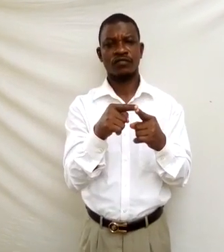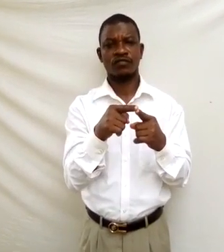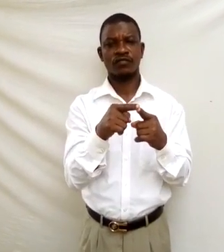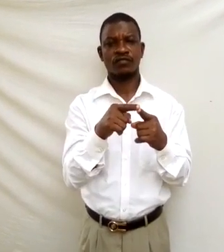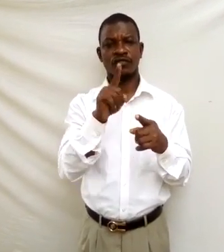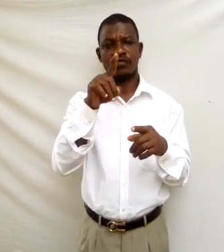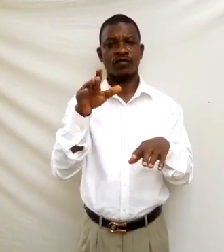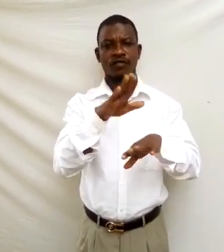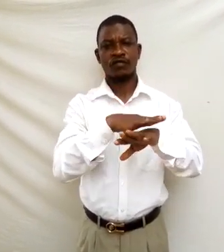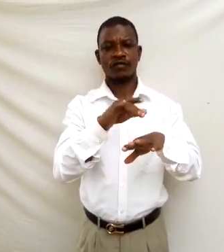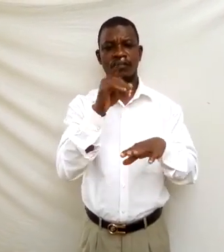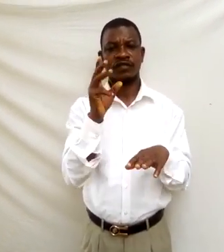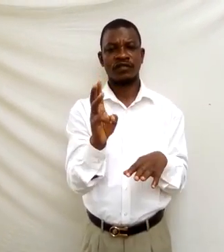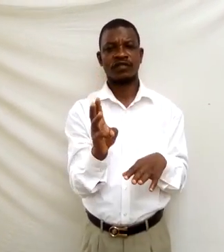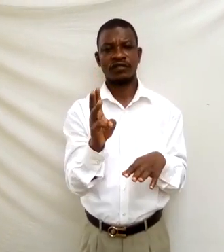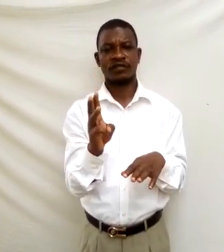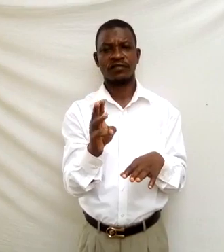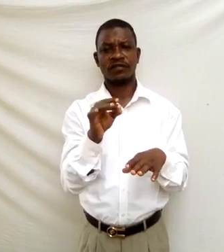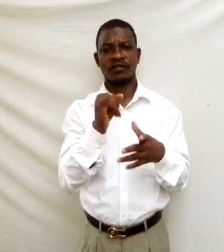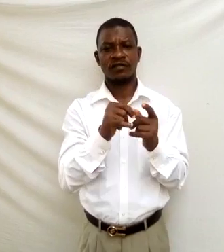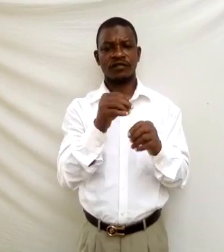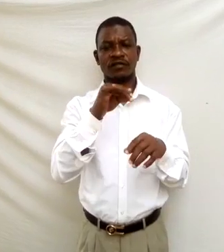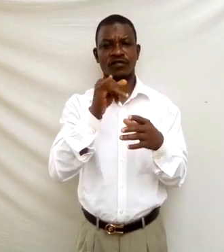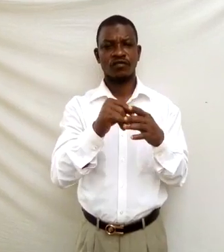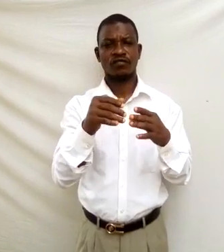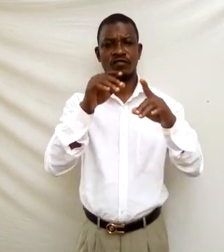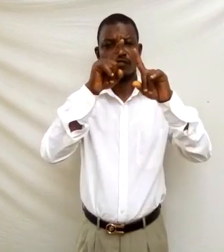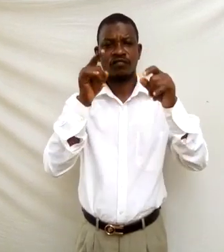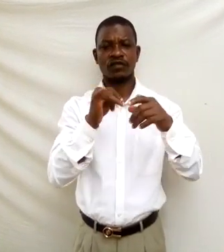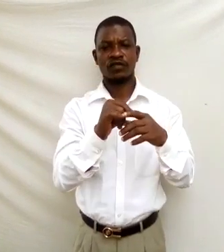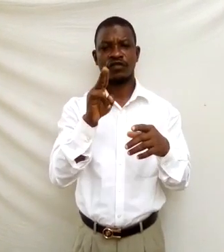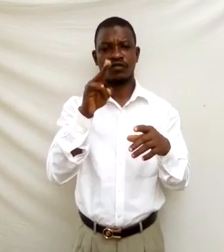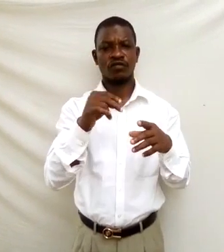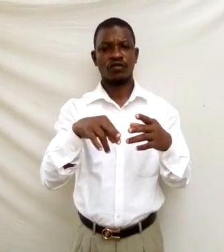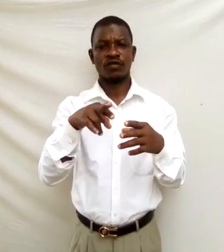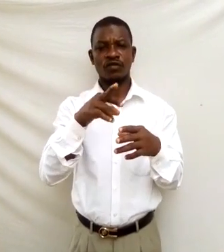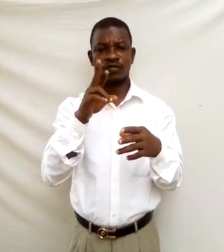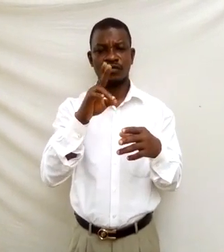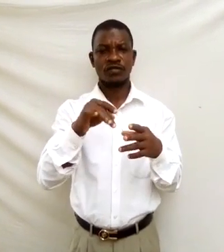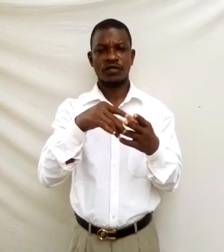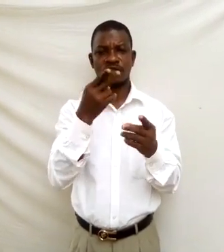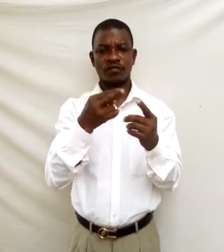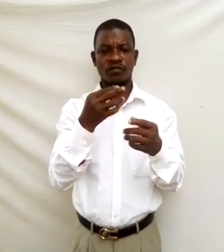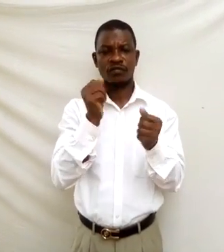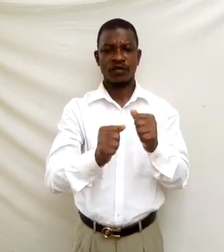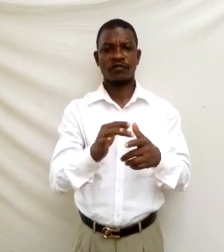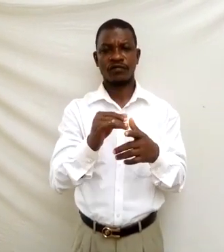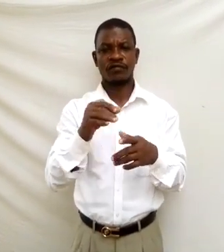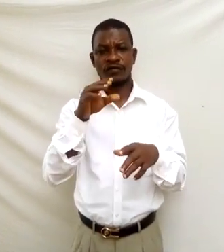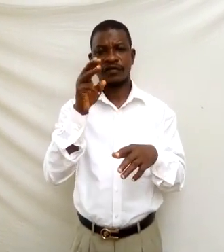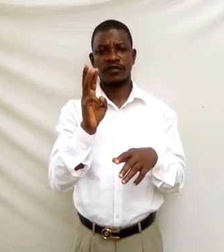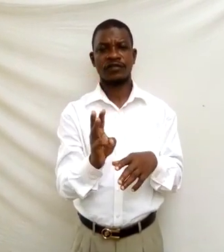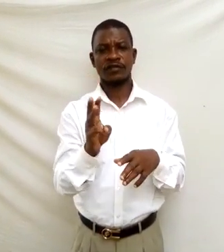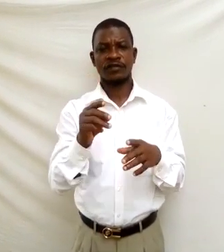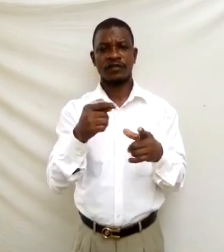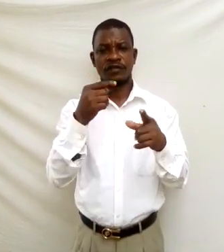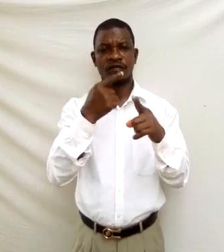over 6 in two brackets u raised to power 6 over 6 plus c